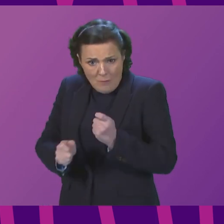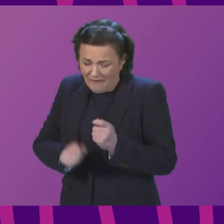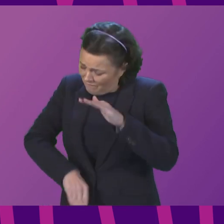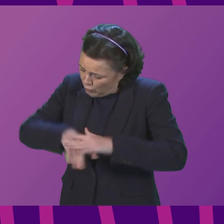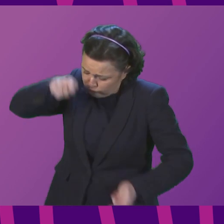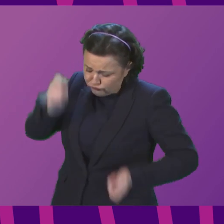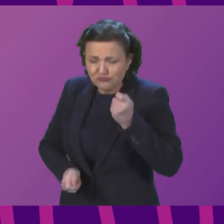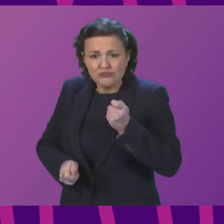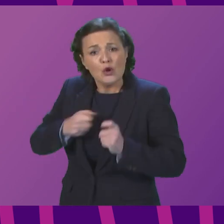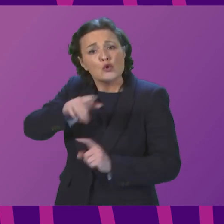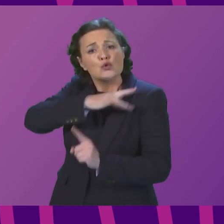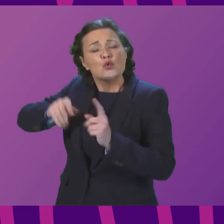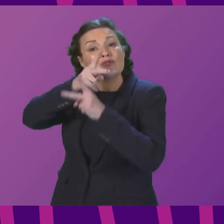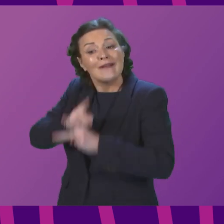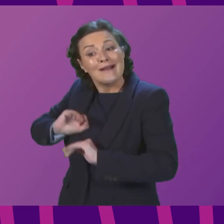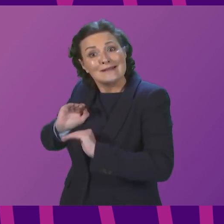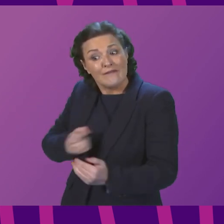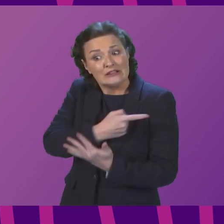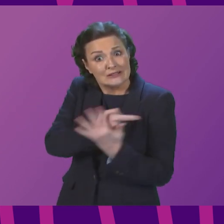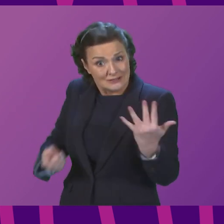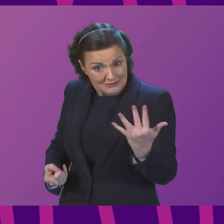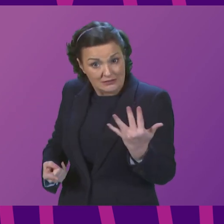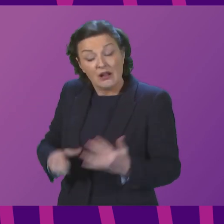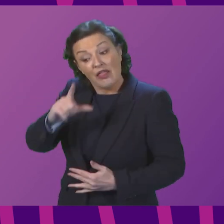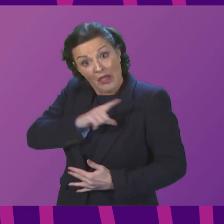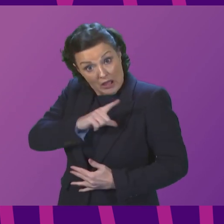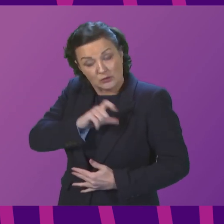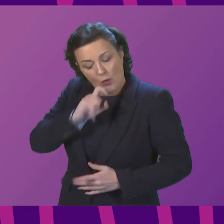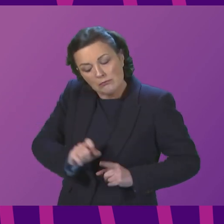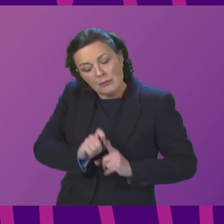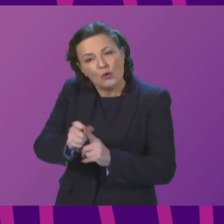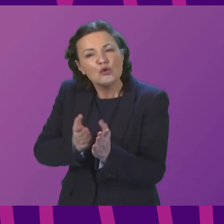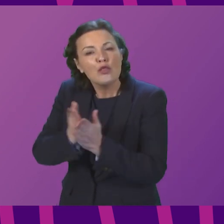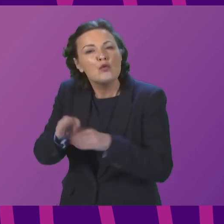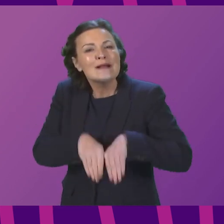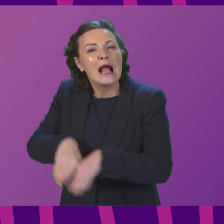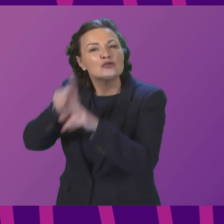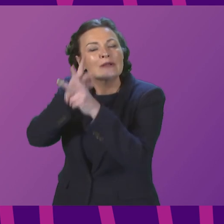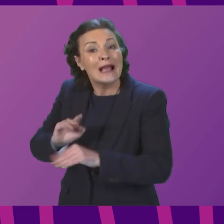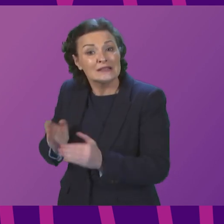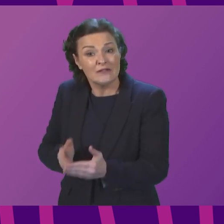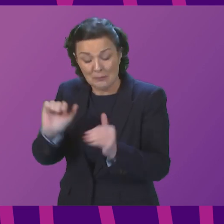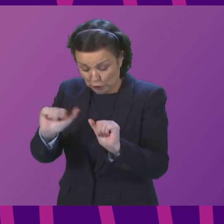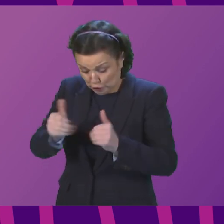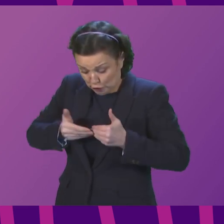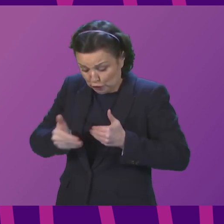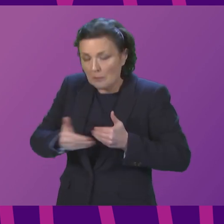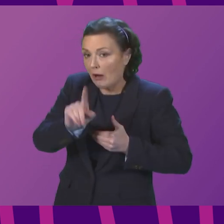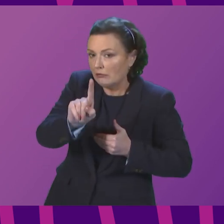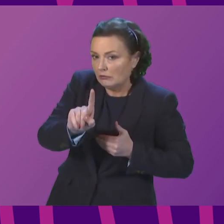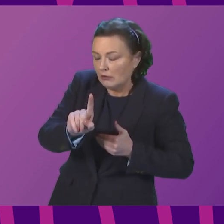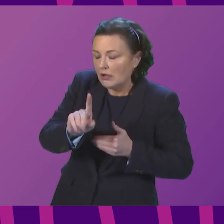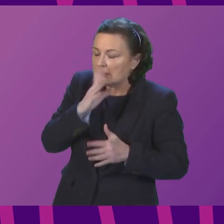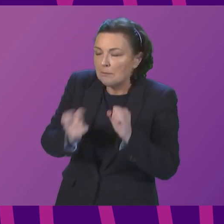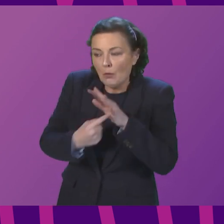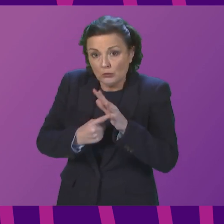that is what we are taking forward through the proposals for the National Care Service. In the meantime, and before I move on from that, of course,